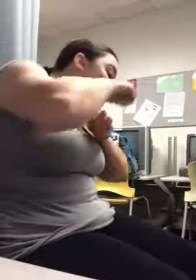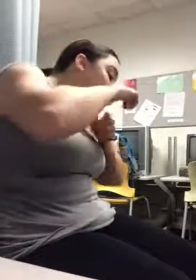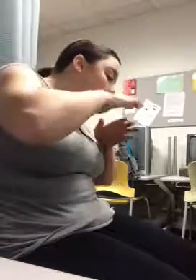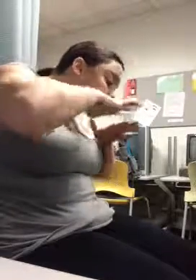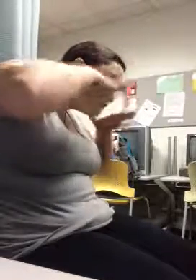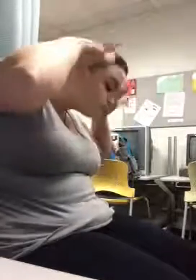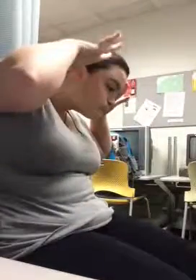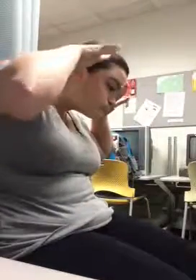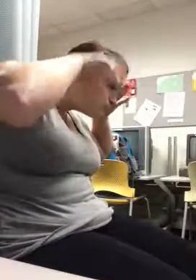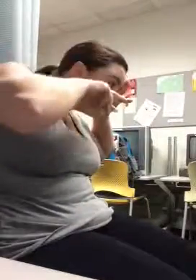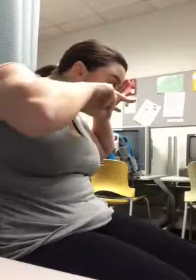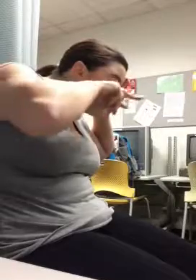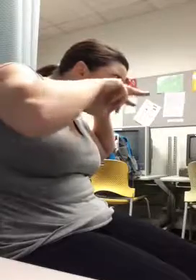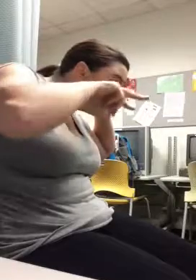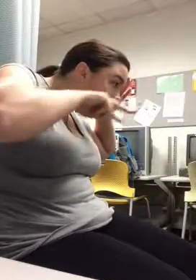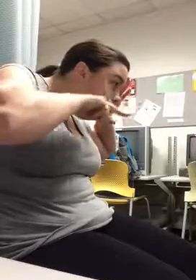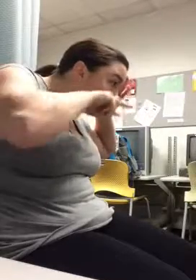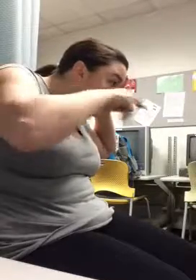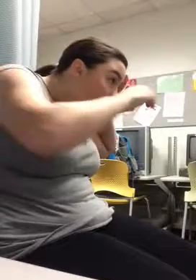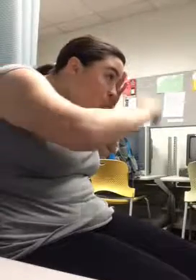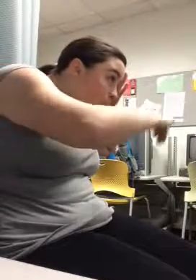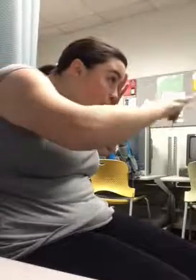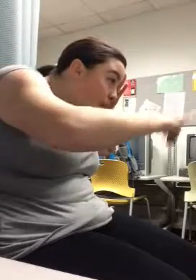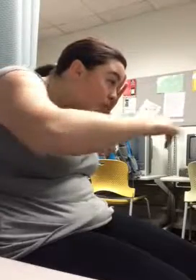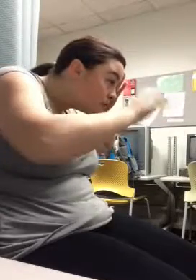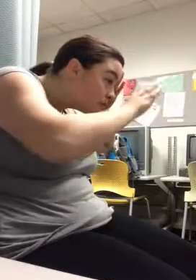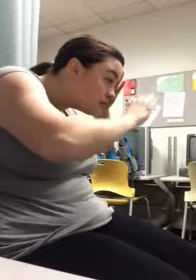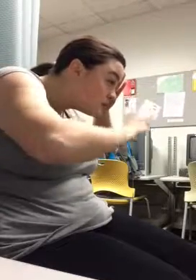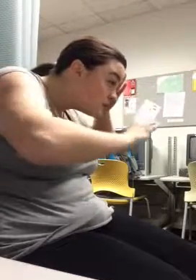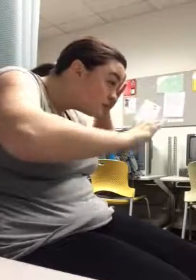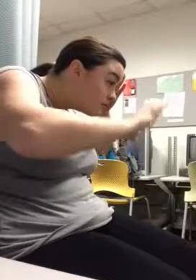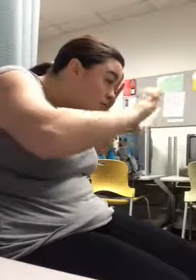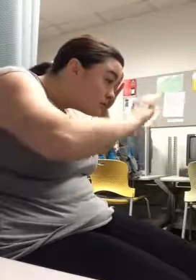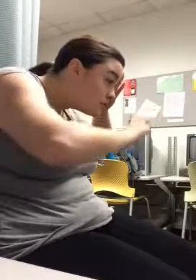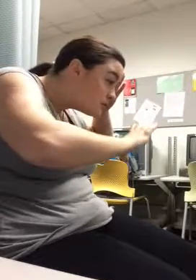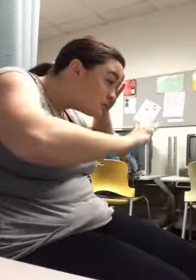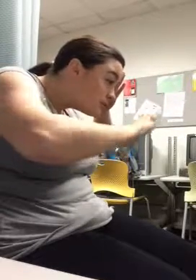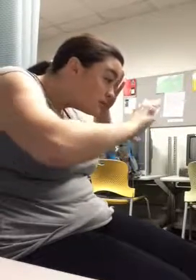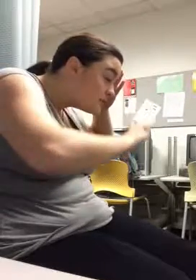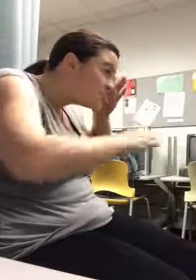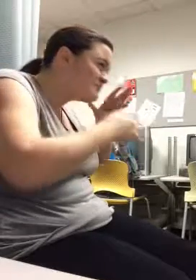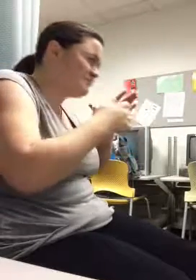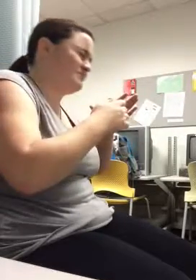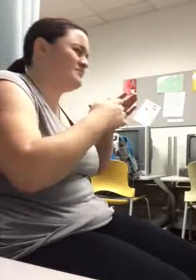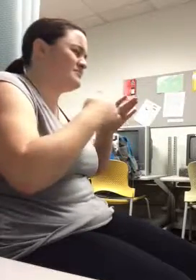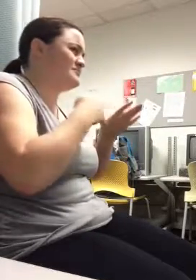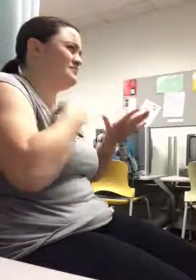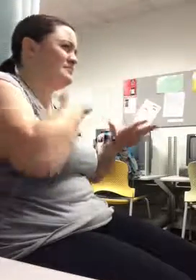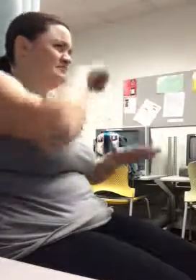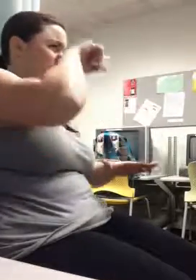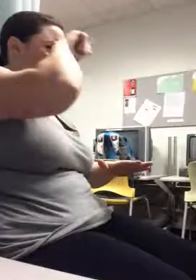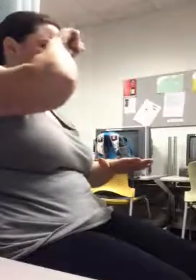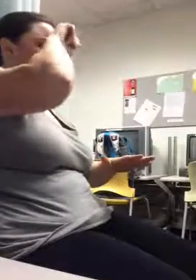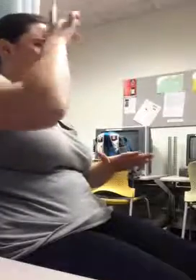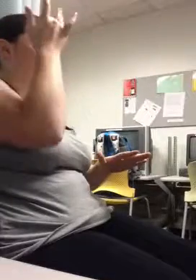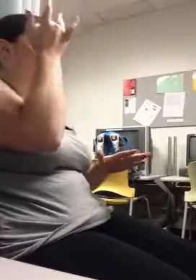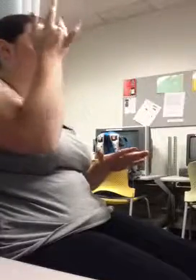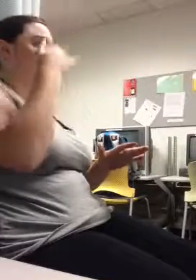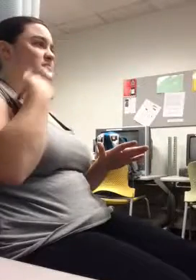thought that, you know, you would watch, look for whales under the water. I would always, I mean, what my experience has been is on those